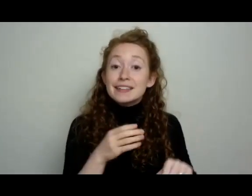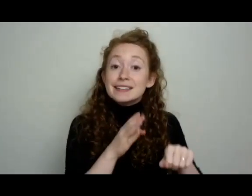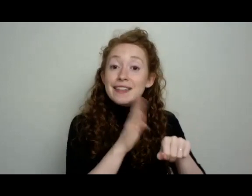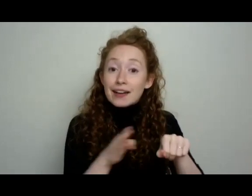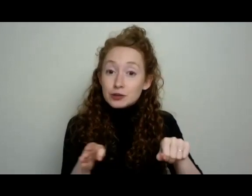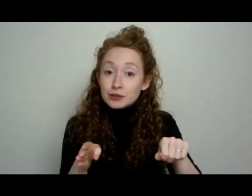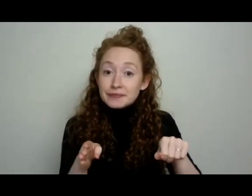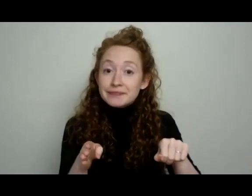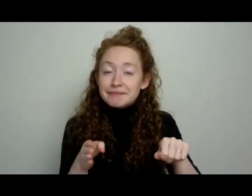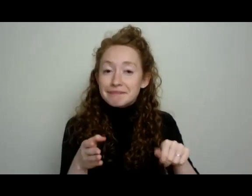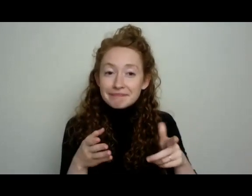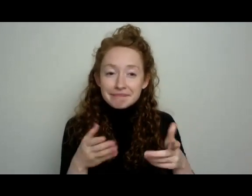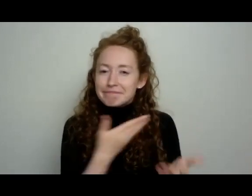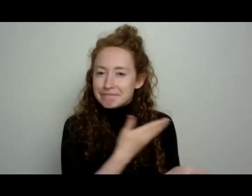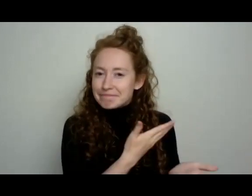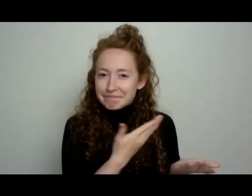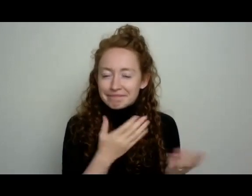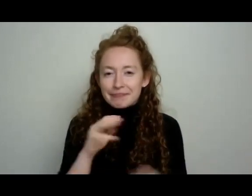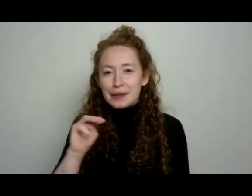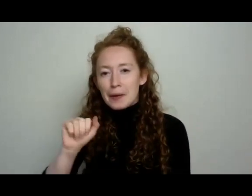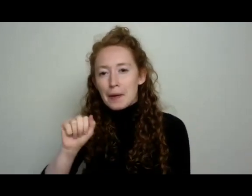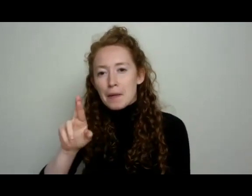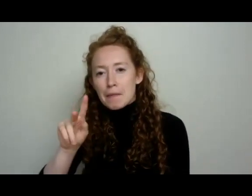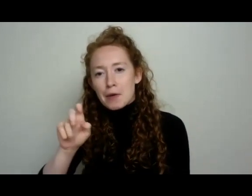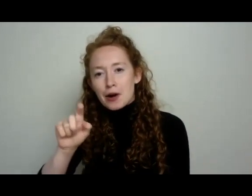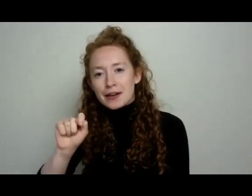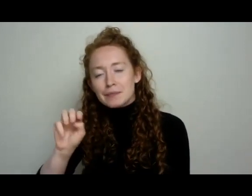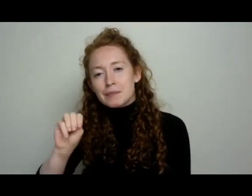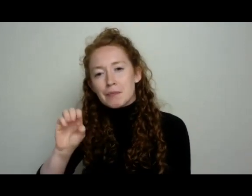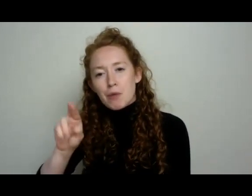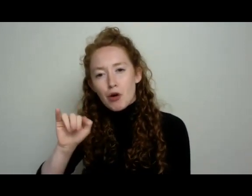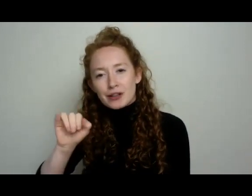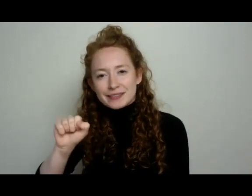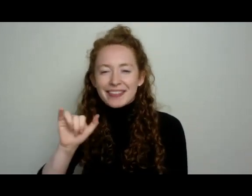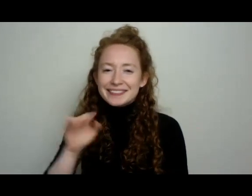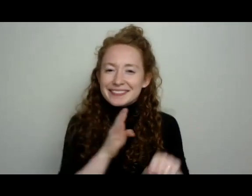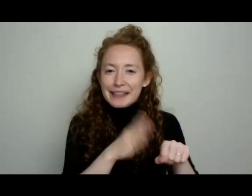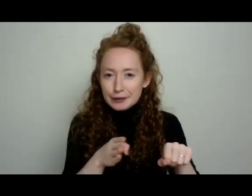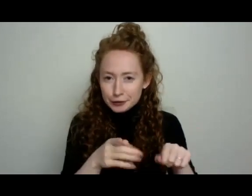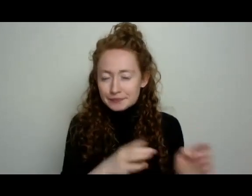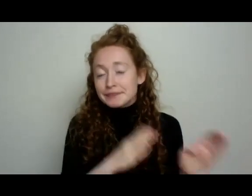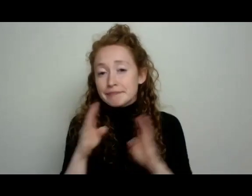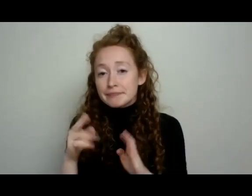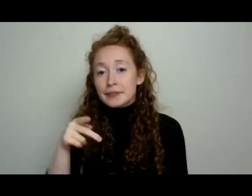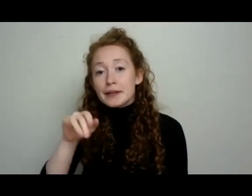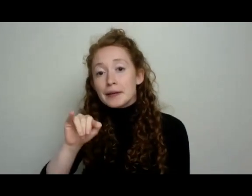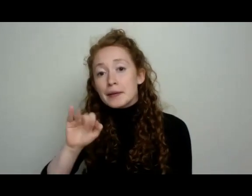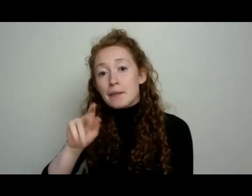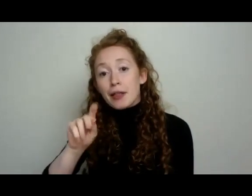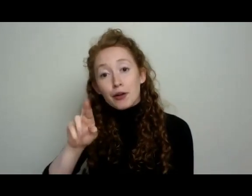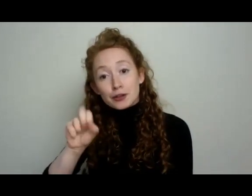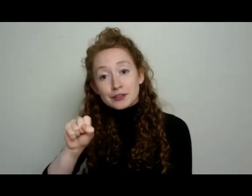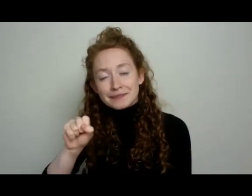quintessential Marketmore 76 is a classic American slicer. There are picklers, which of course are marvelous for